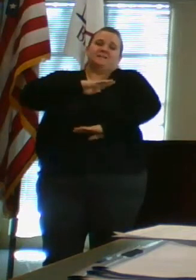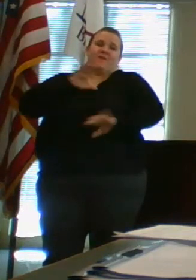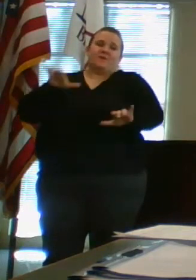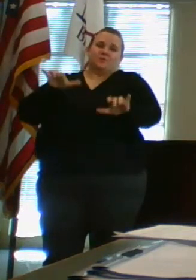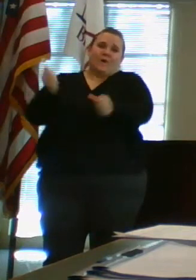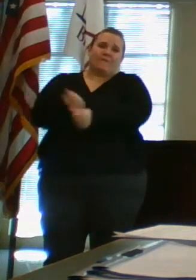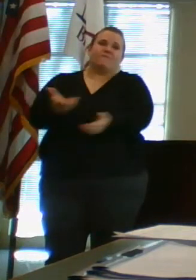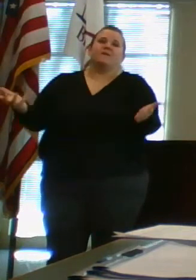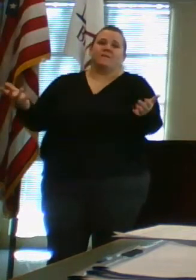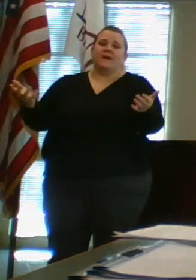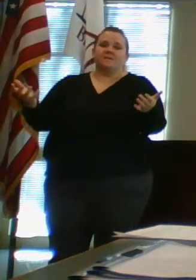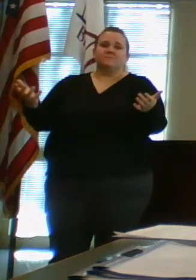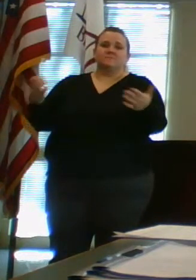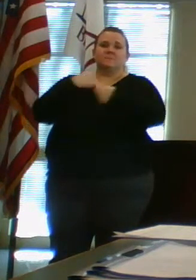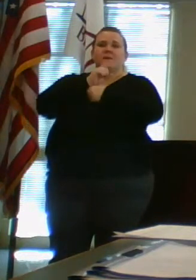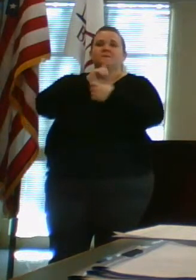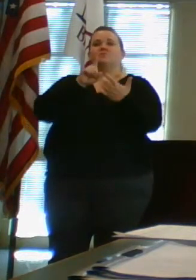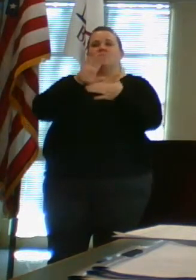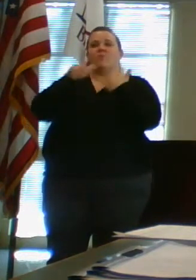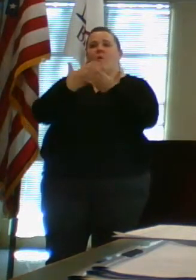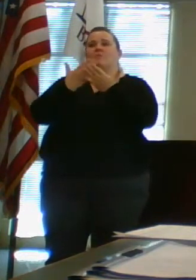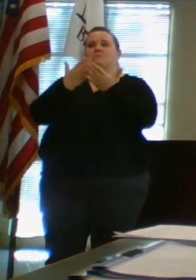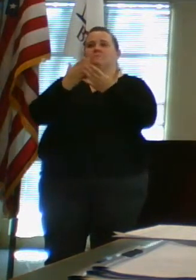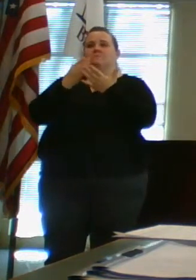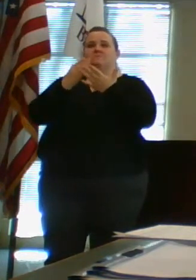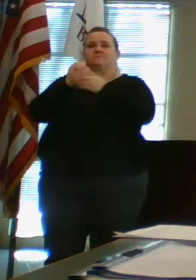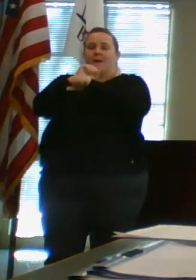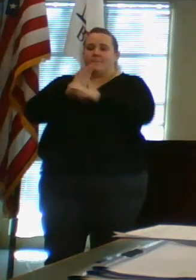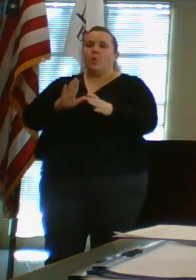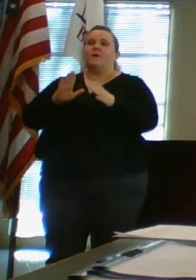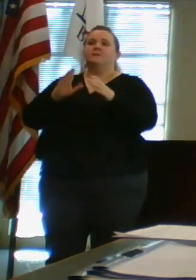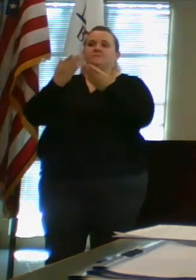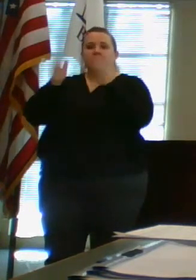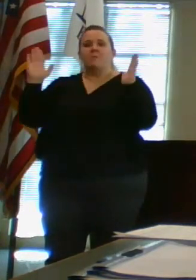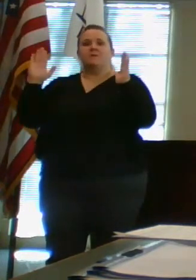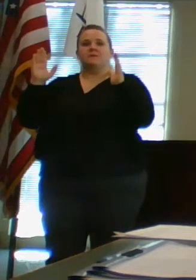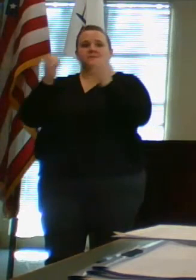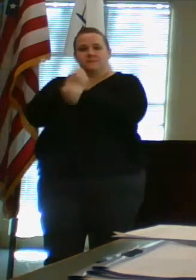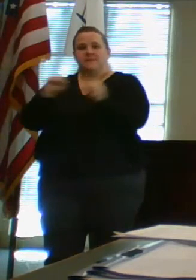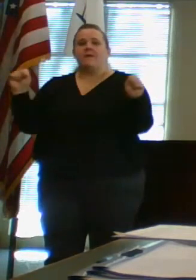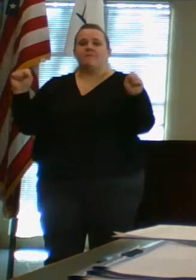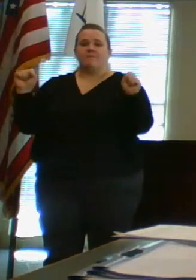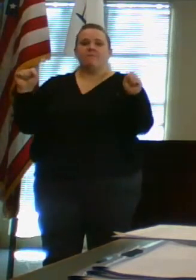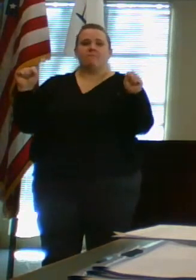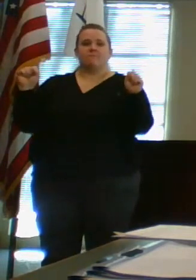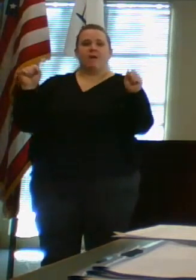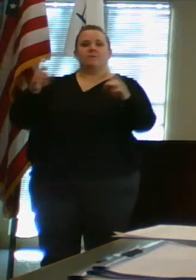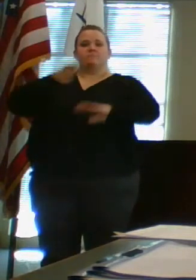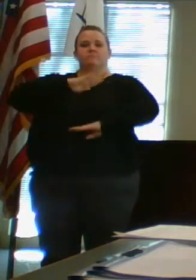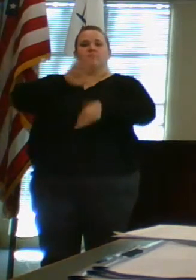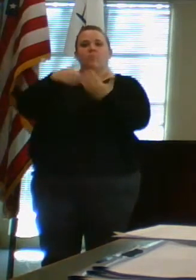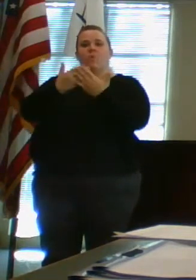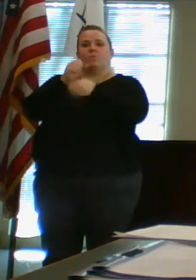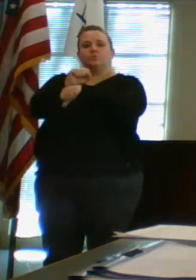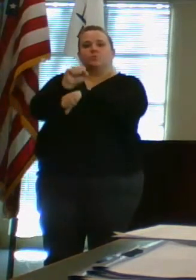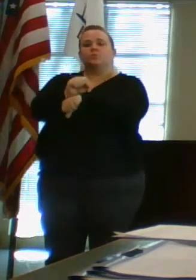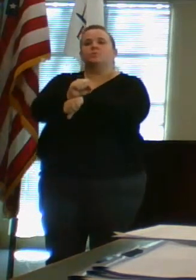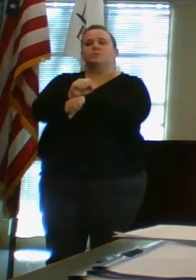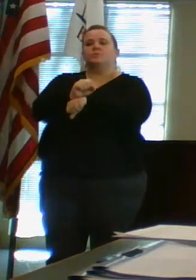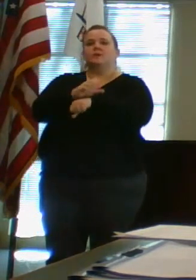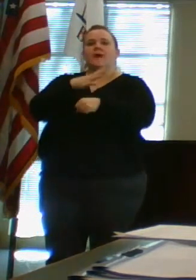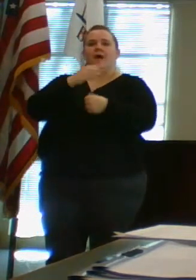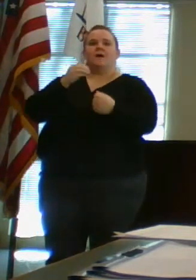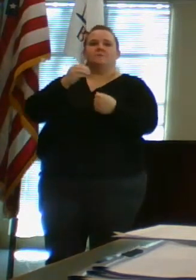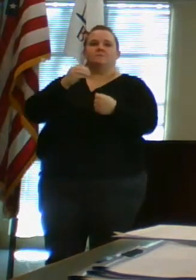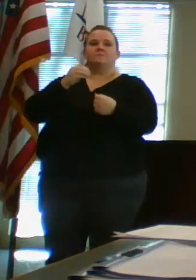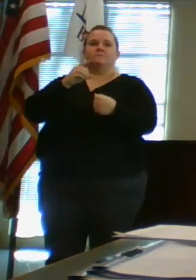everything to secure the safety of our employees, the safety of the public, and fulfill the duties. And this is more